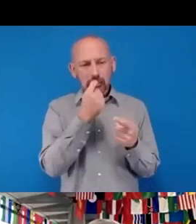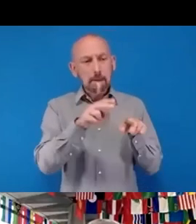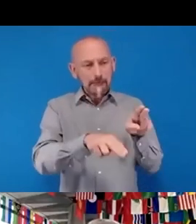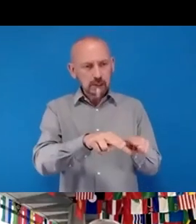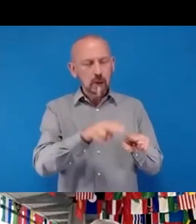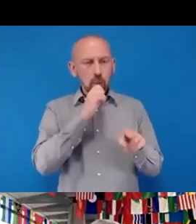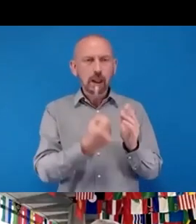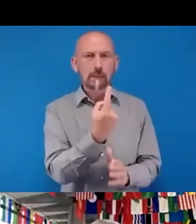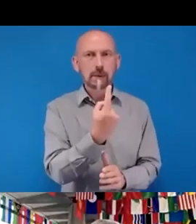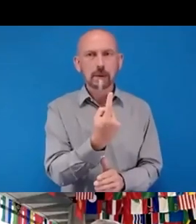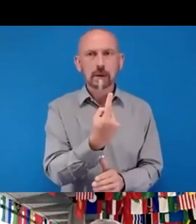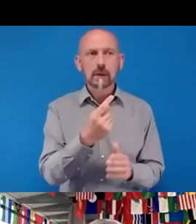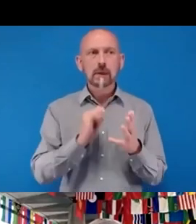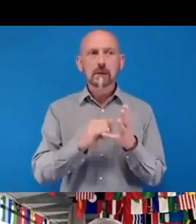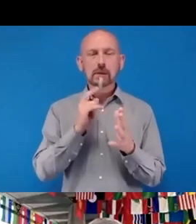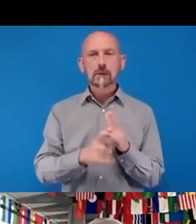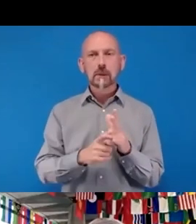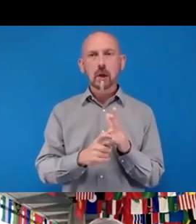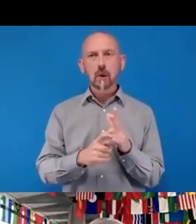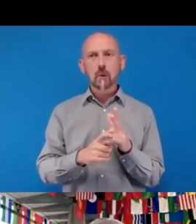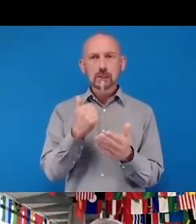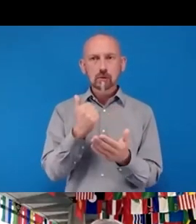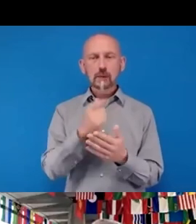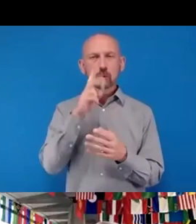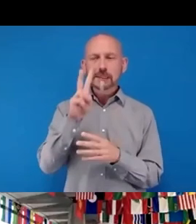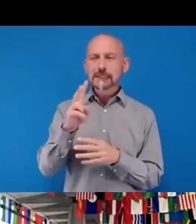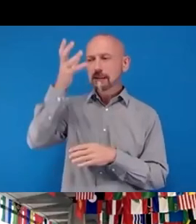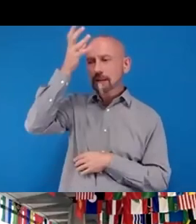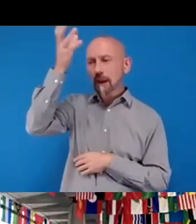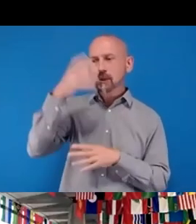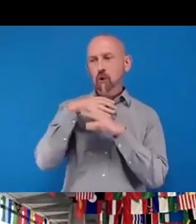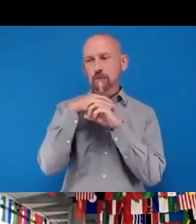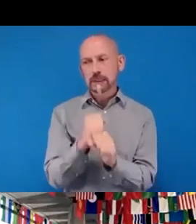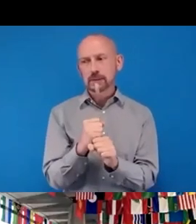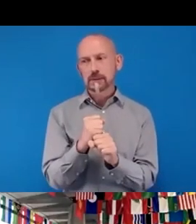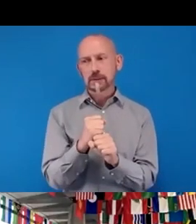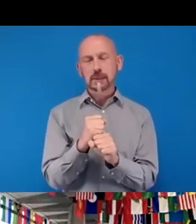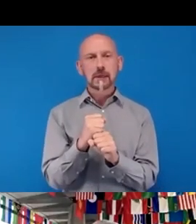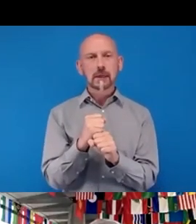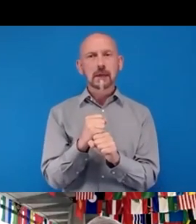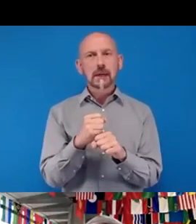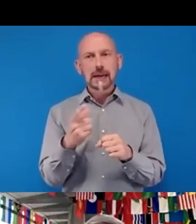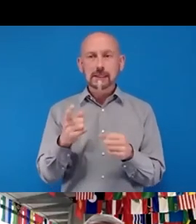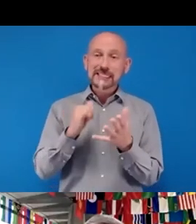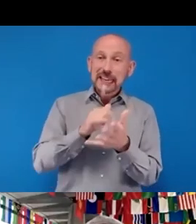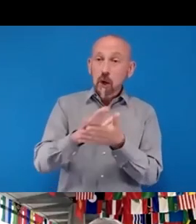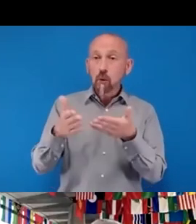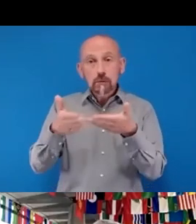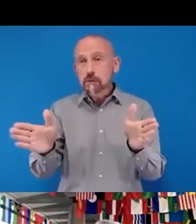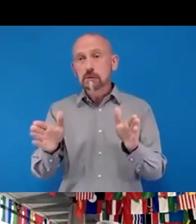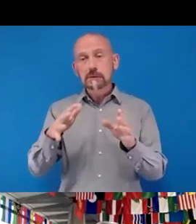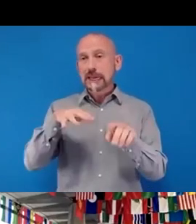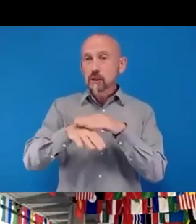And again, great to see the commitment from governments and stakeholders at large in society